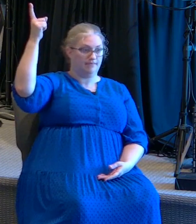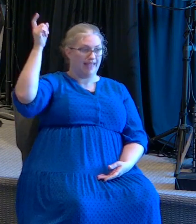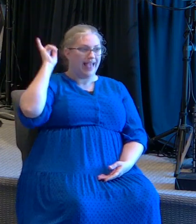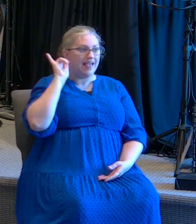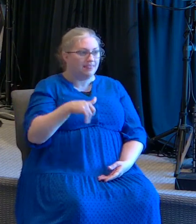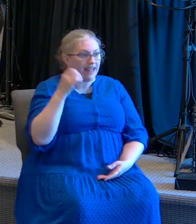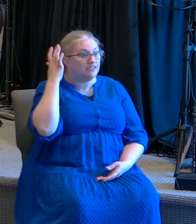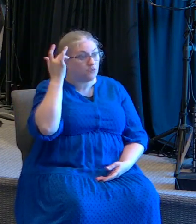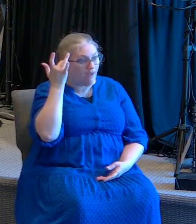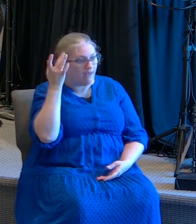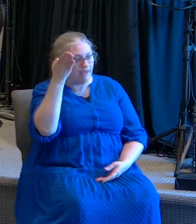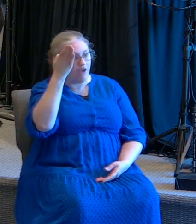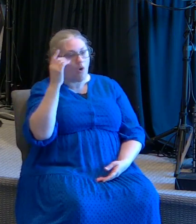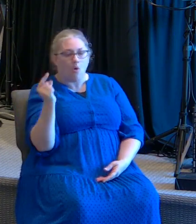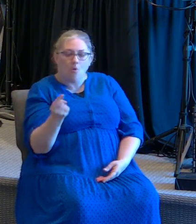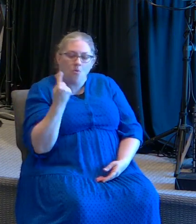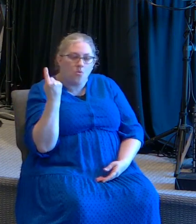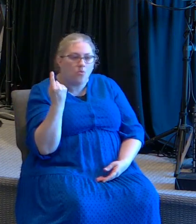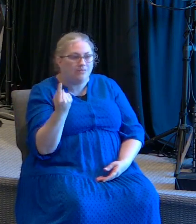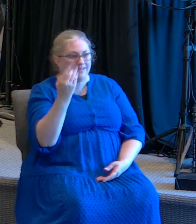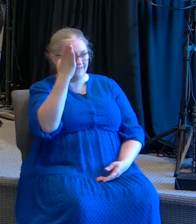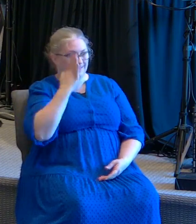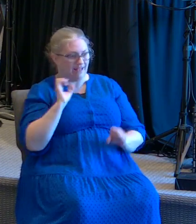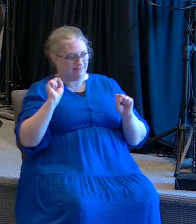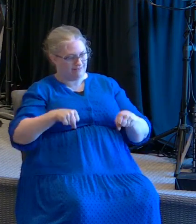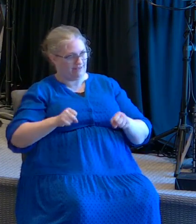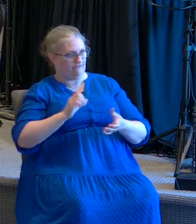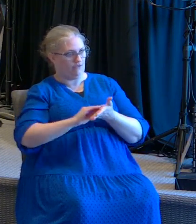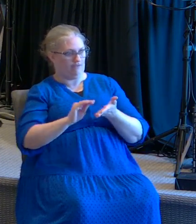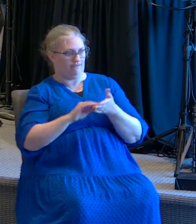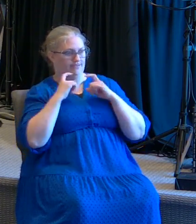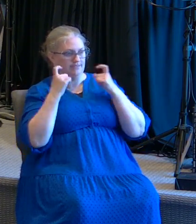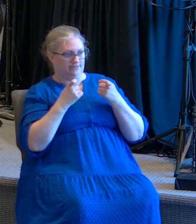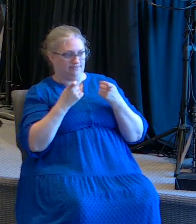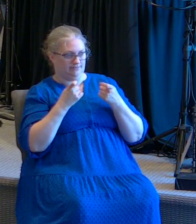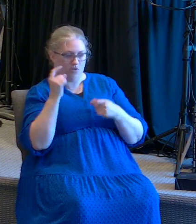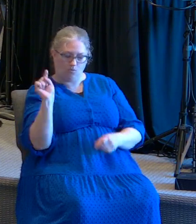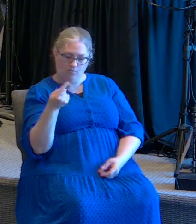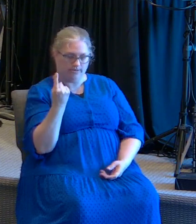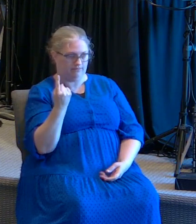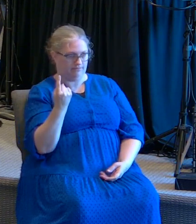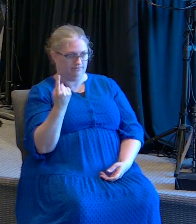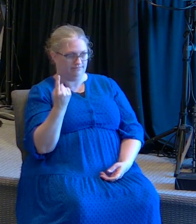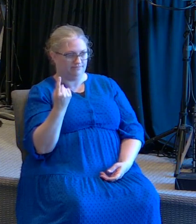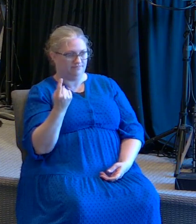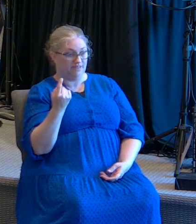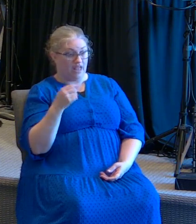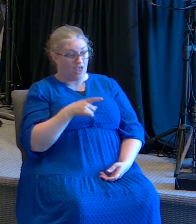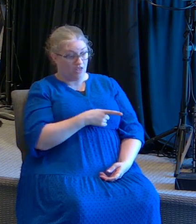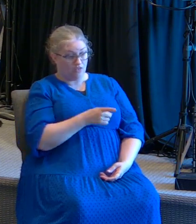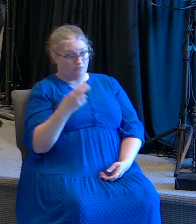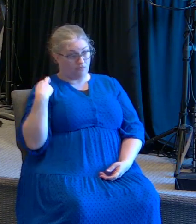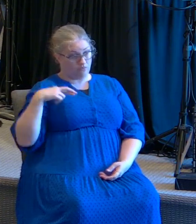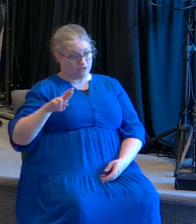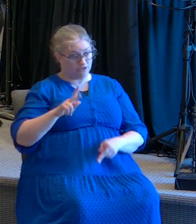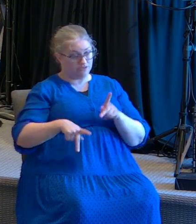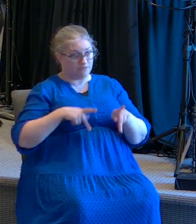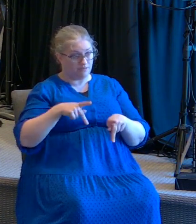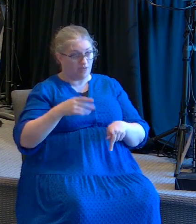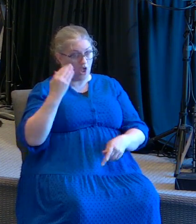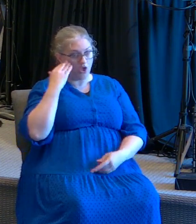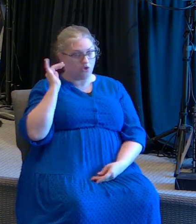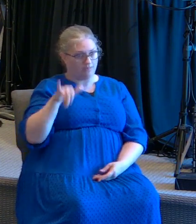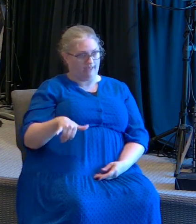Y ahí solo Dios puede perdonar pecado. And those religious people knew that. Y los